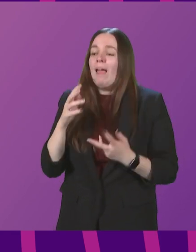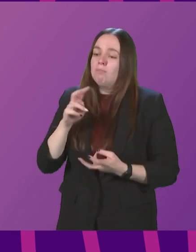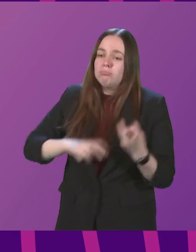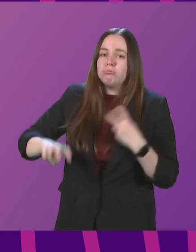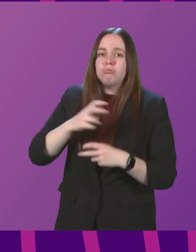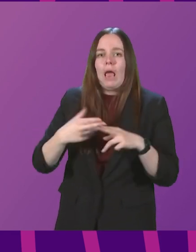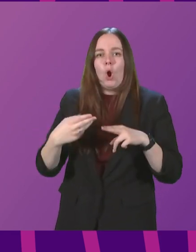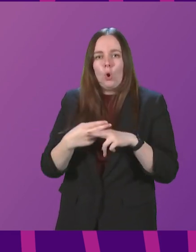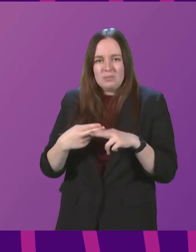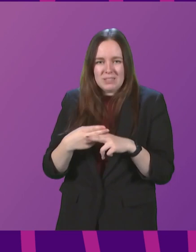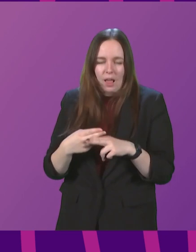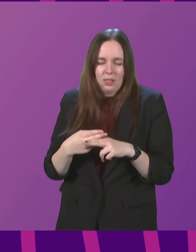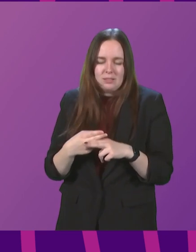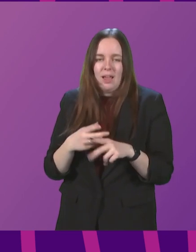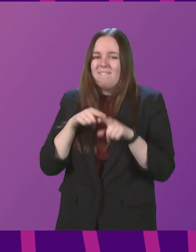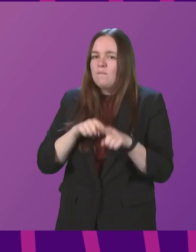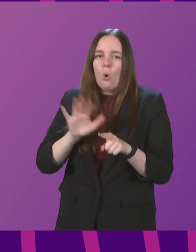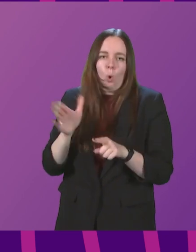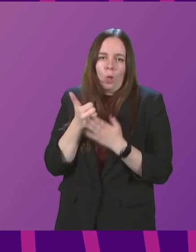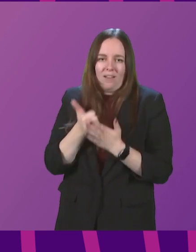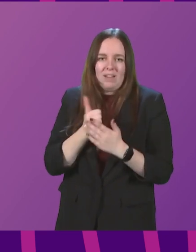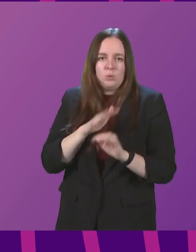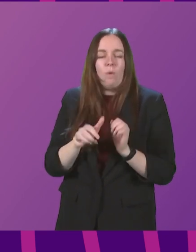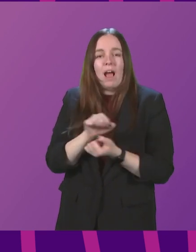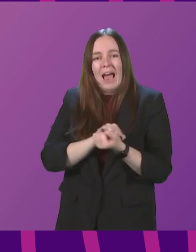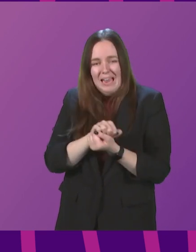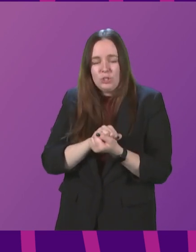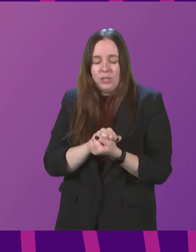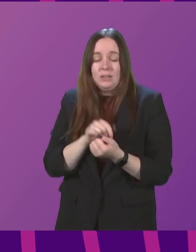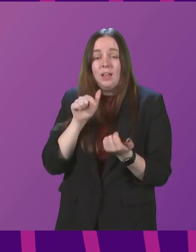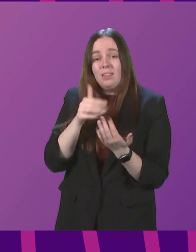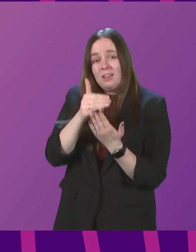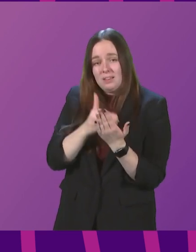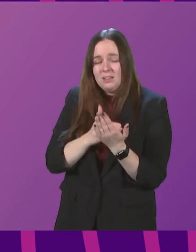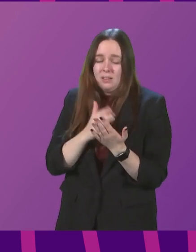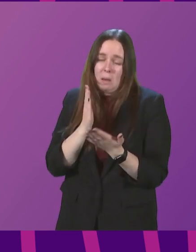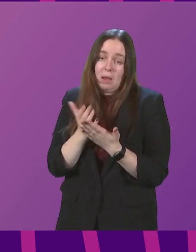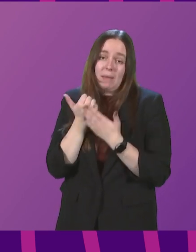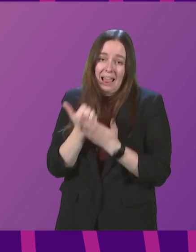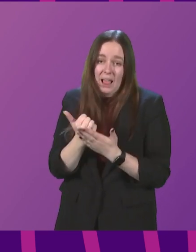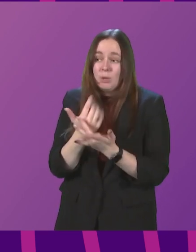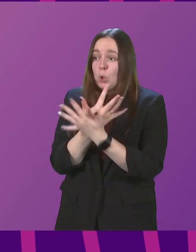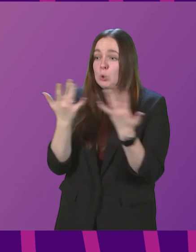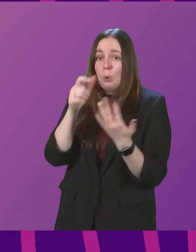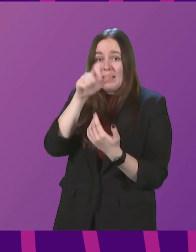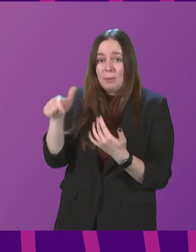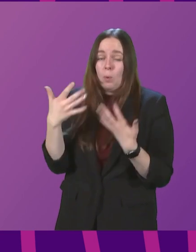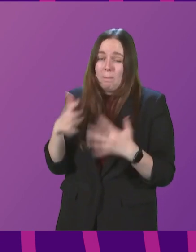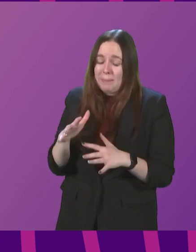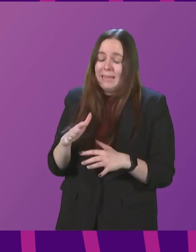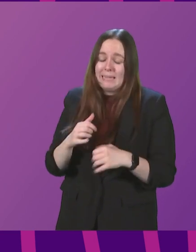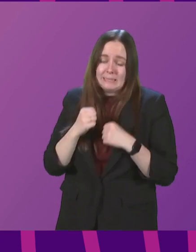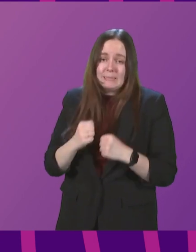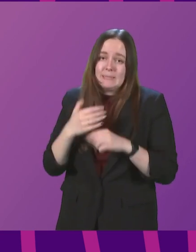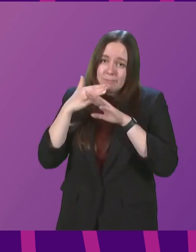about in hospitality. And follow all advice on hygiene. These measures do make a difference. The fact that so many people have stuck with them has